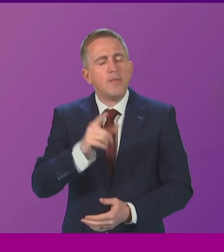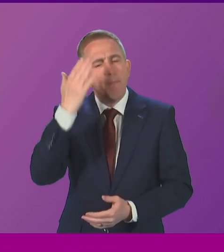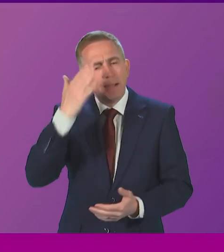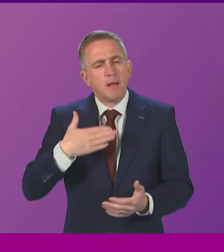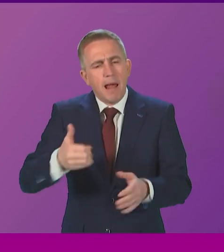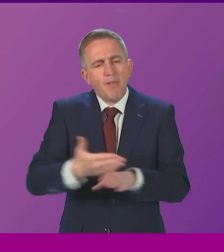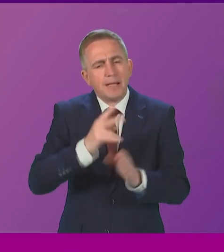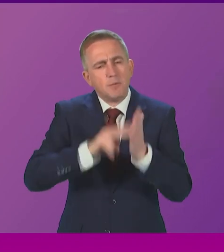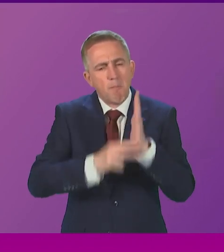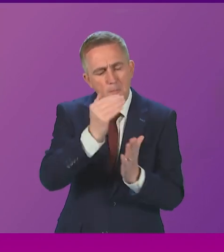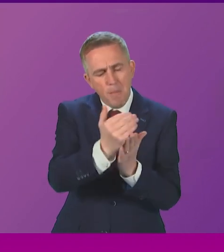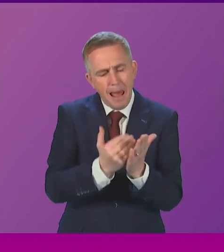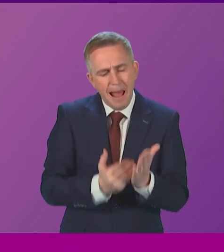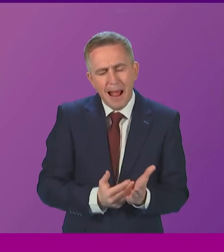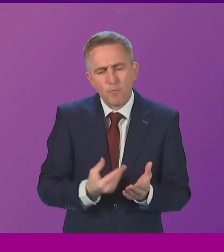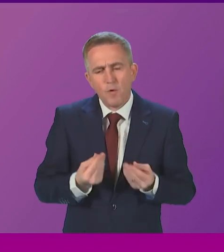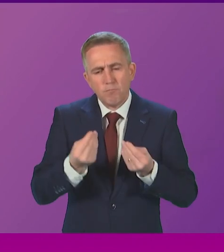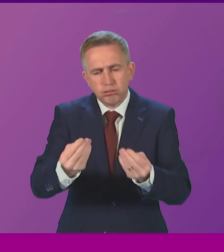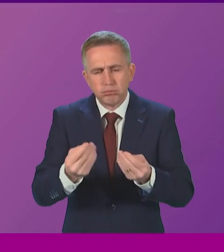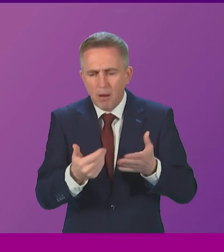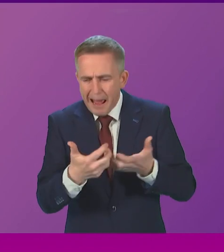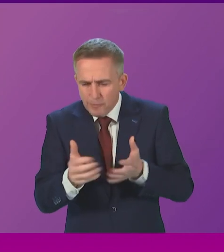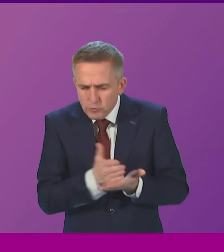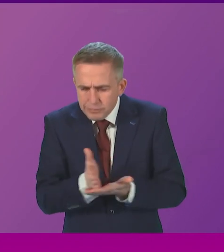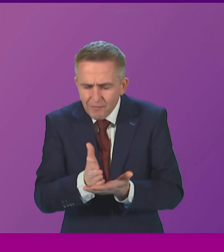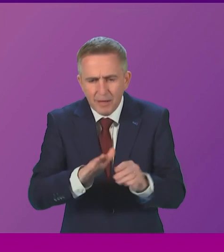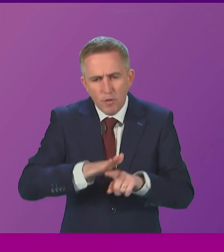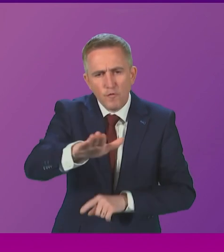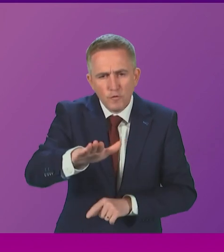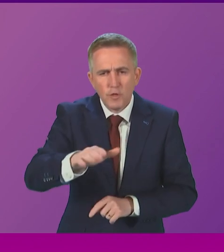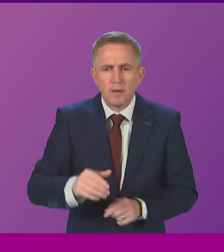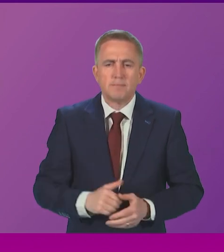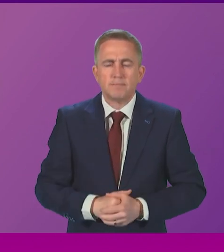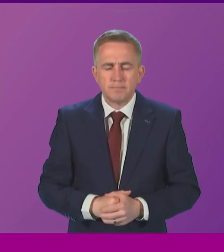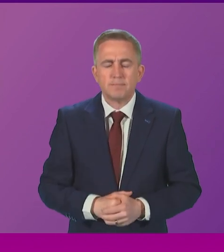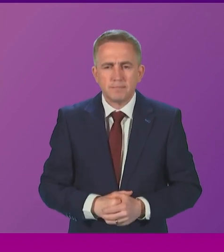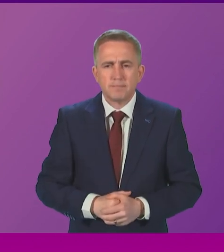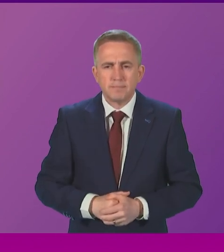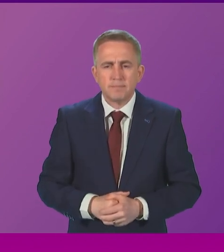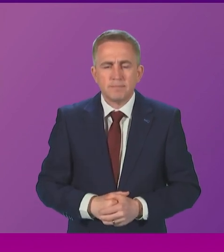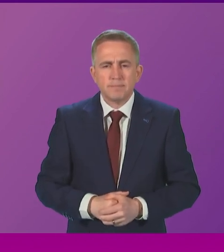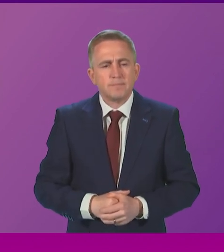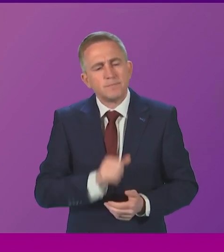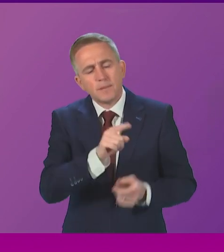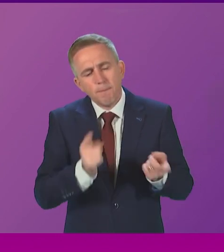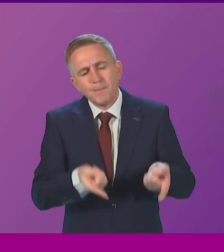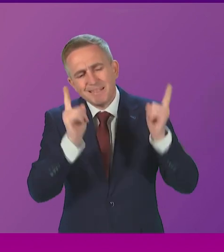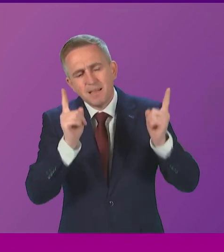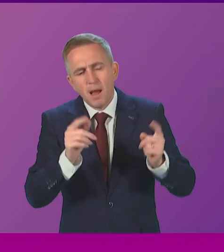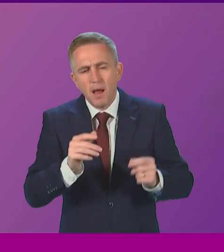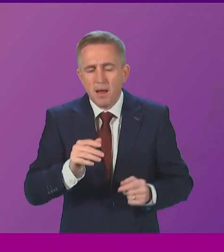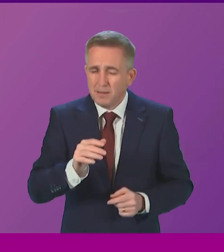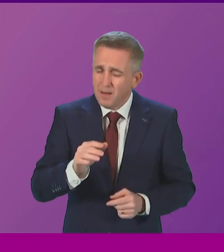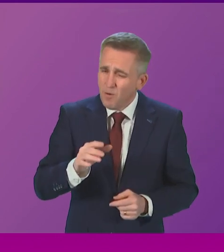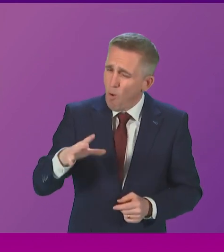continue to seek to respond to. Pam Gossel. I thank the Minister for that response. Minister, we already know the